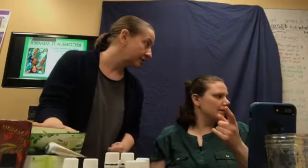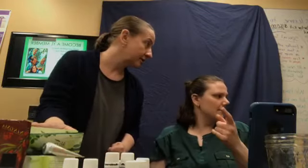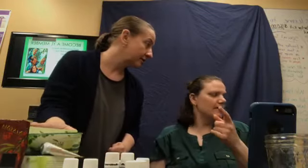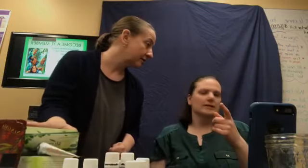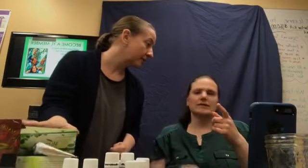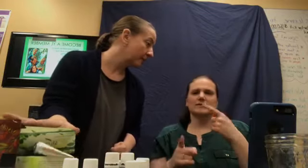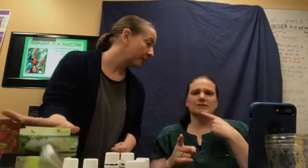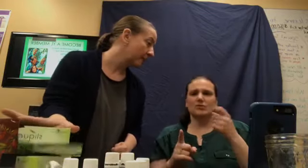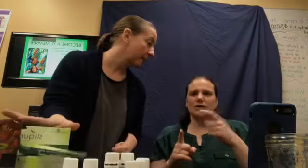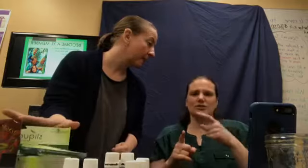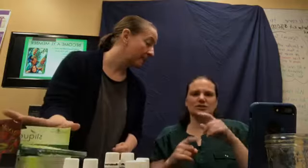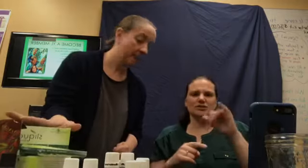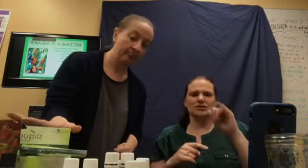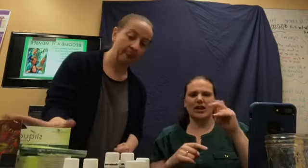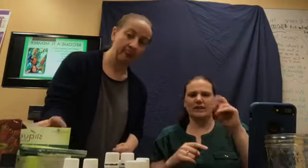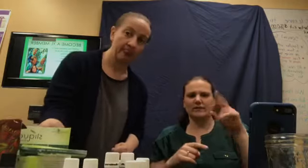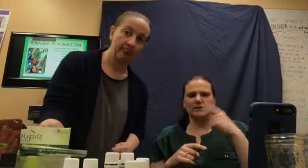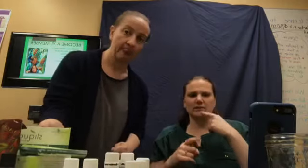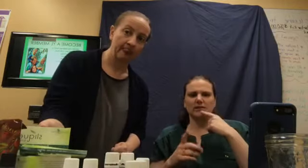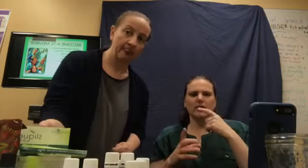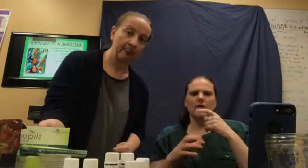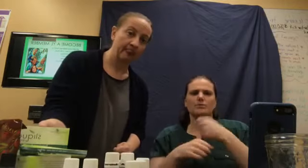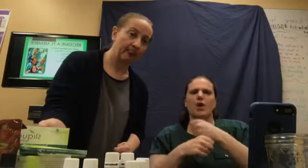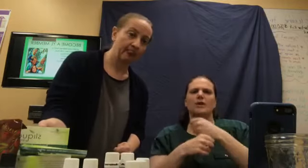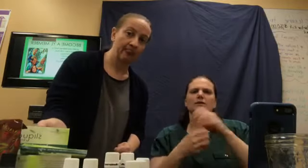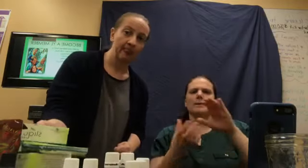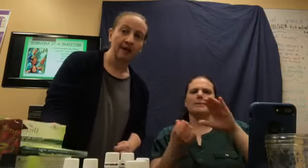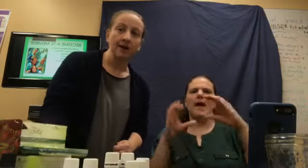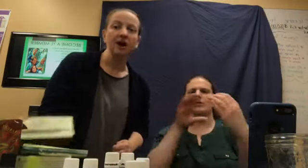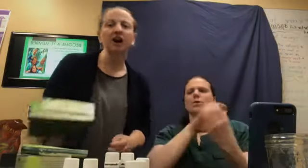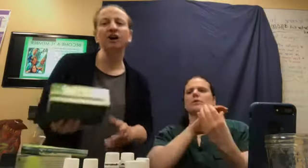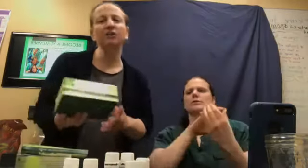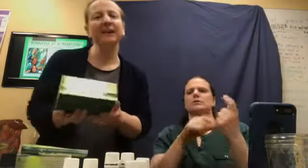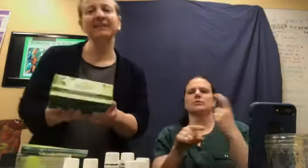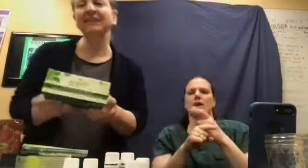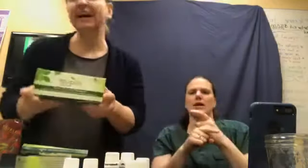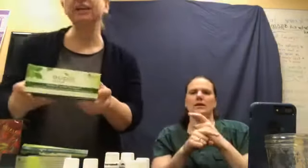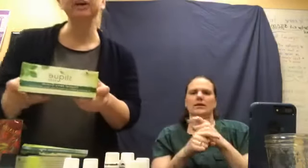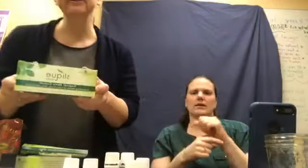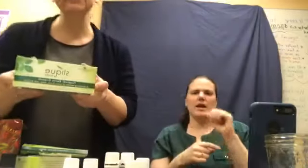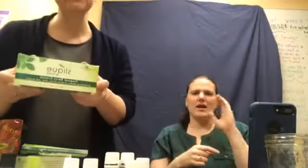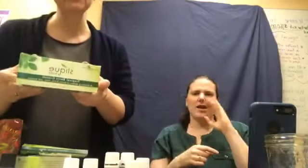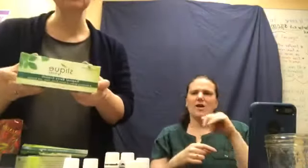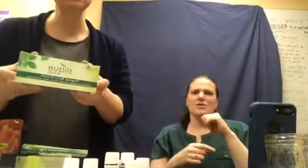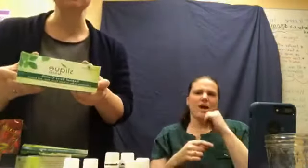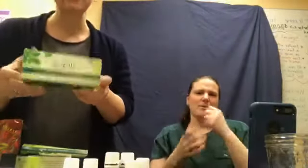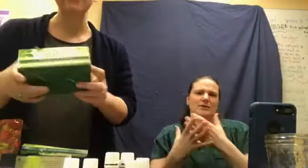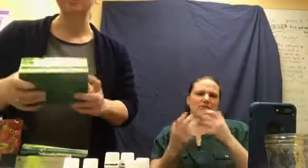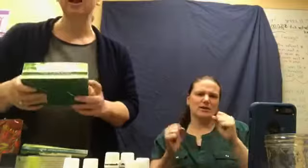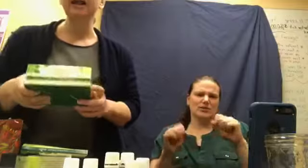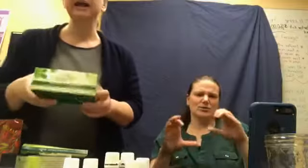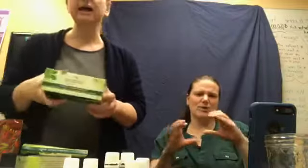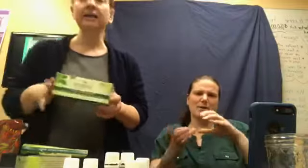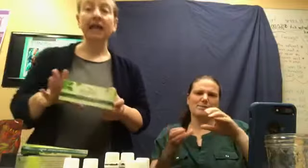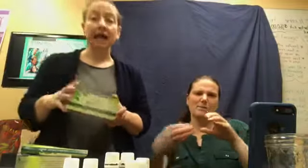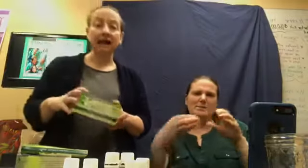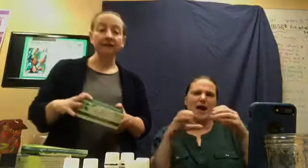No. Jennifer just said the products are backwards. Oh, yes. I know. There's not much we can do about that. On a live,